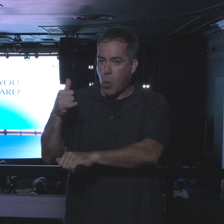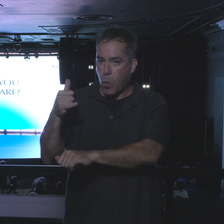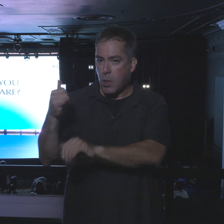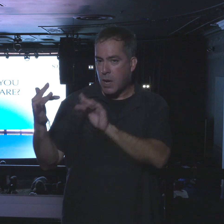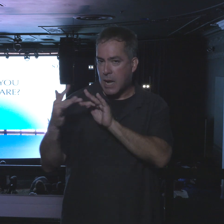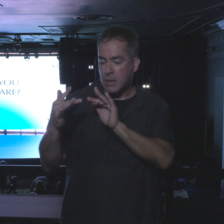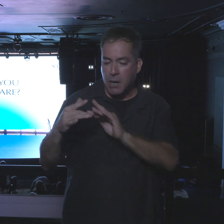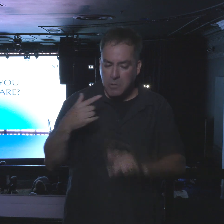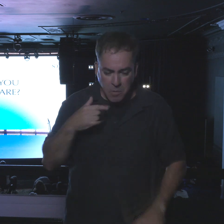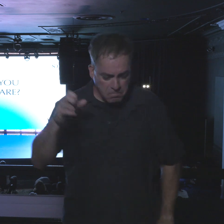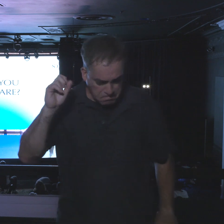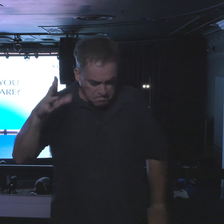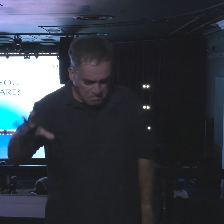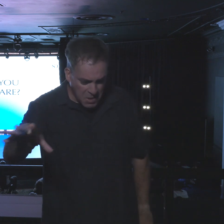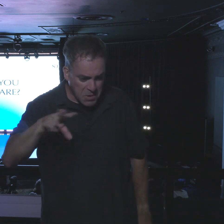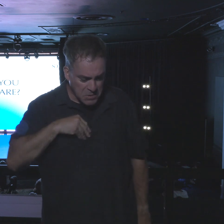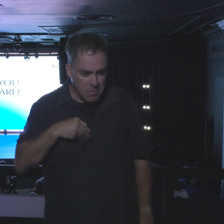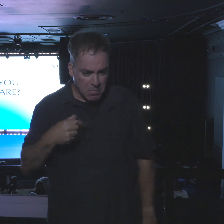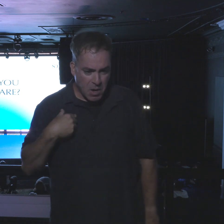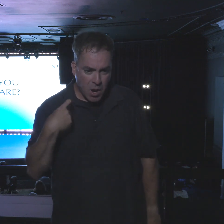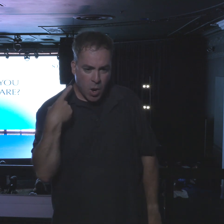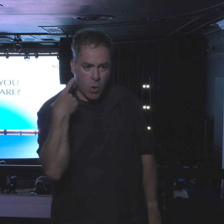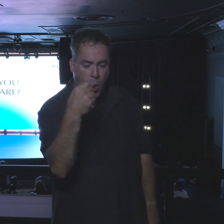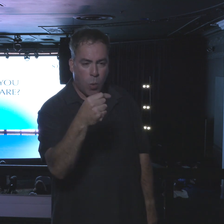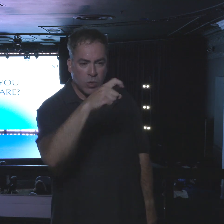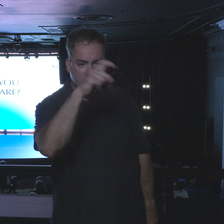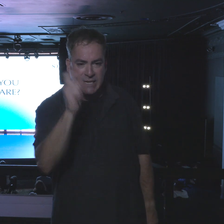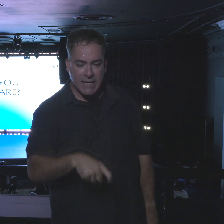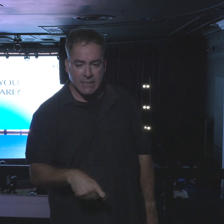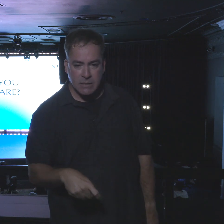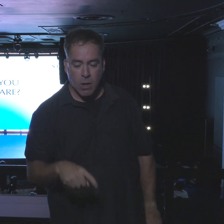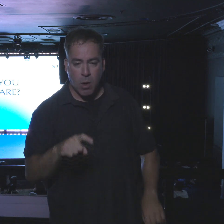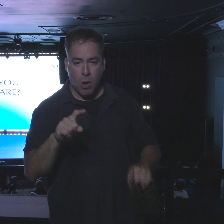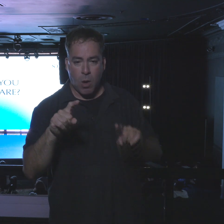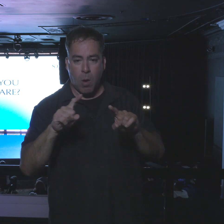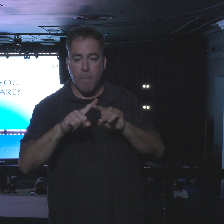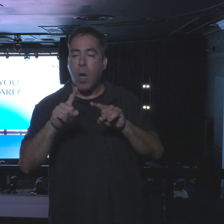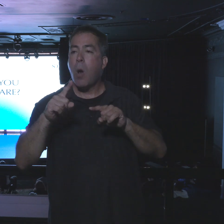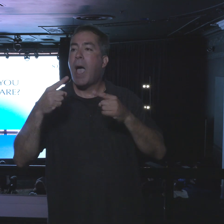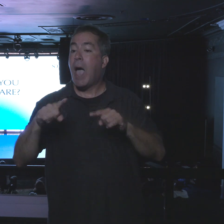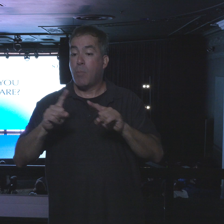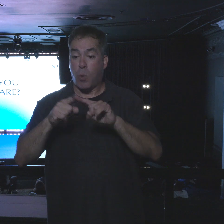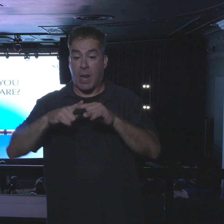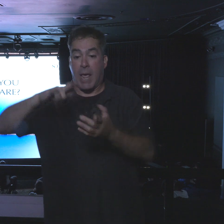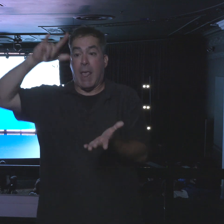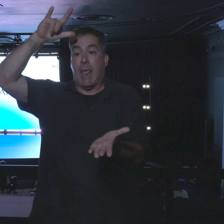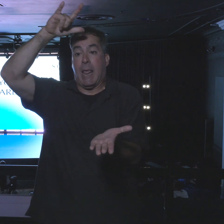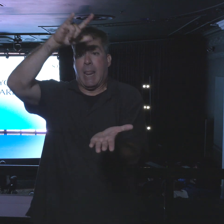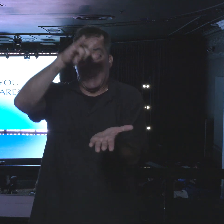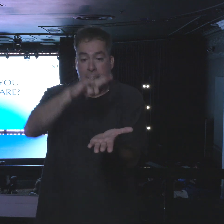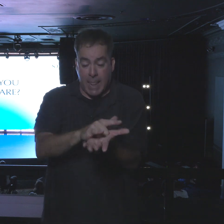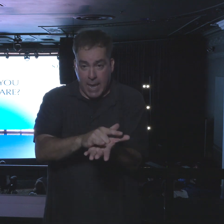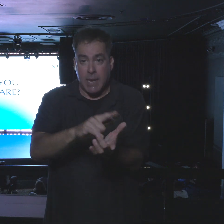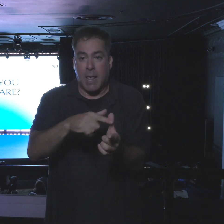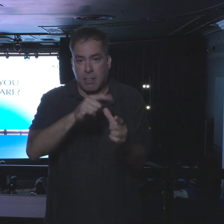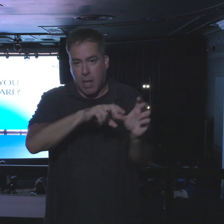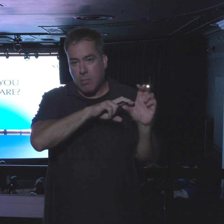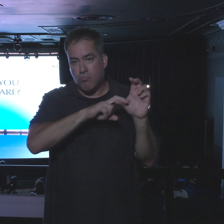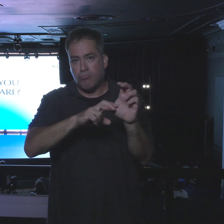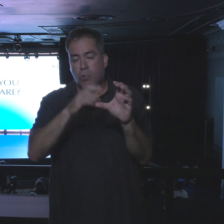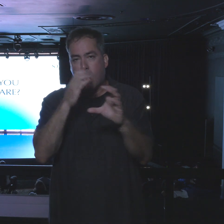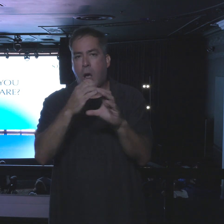I say, okay. But then when we're landing and I get into the car, I'm with Penny.